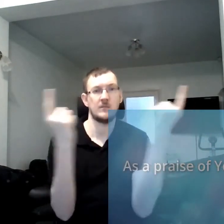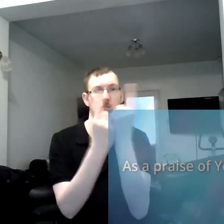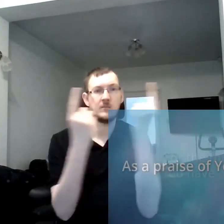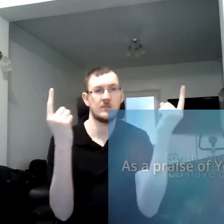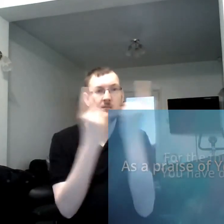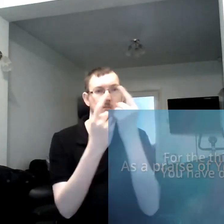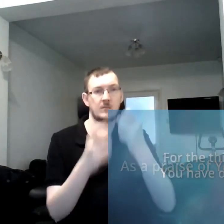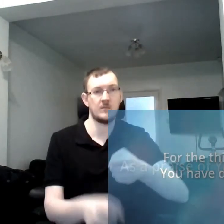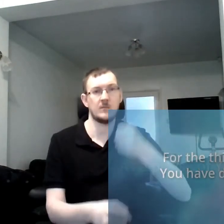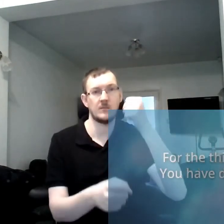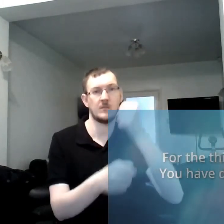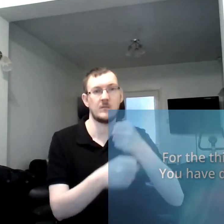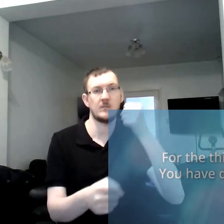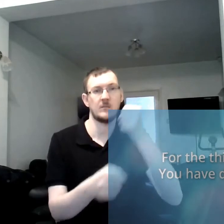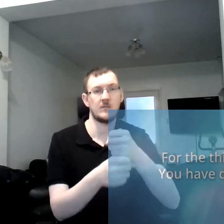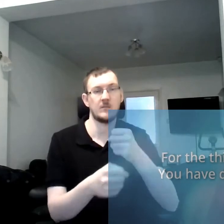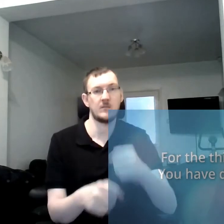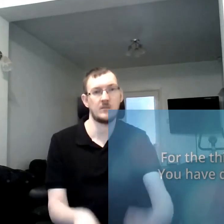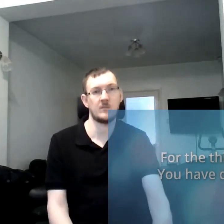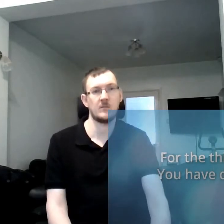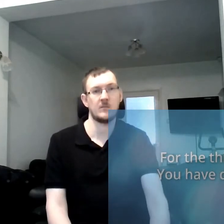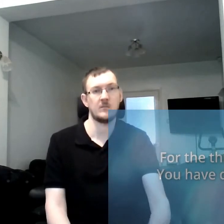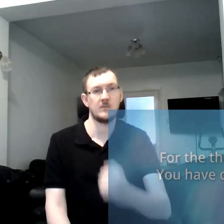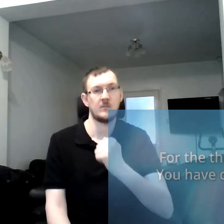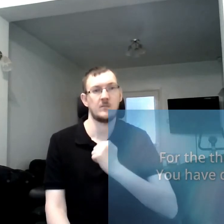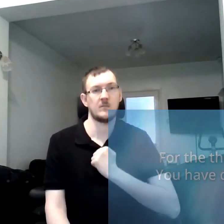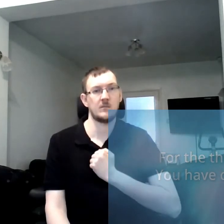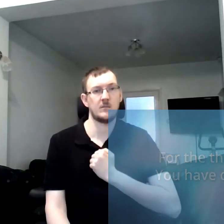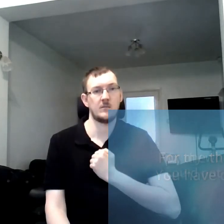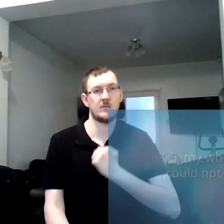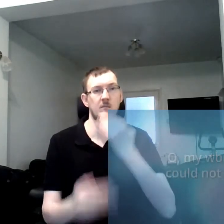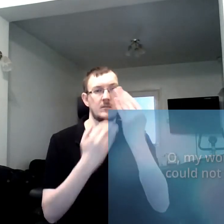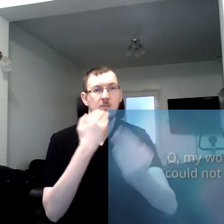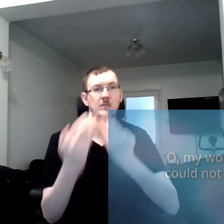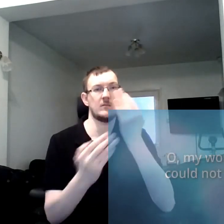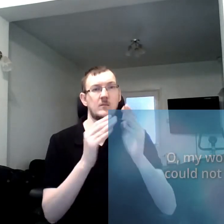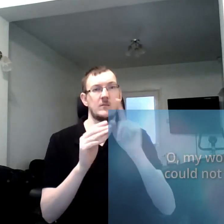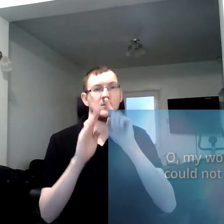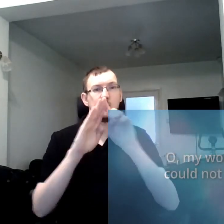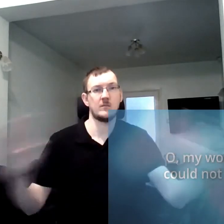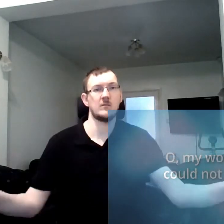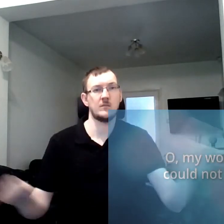For the things you have done. All my words could not say.